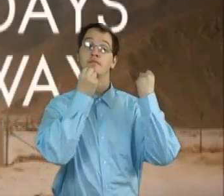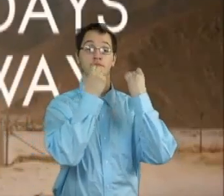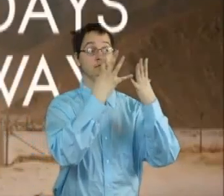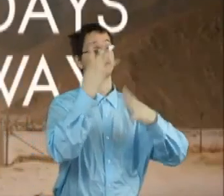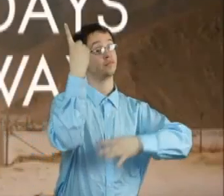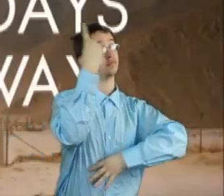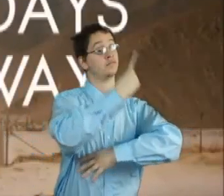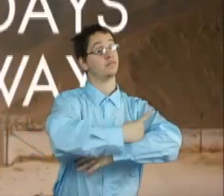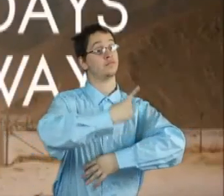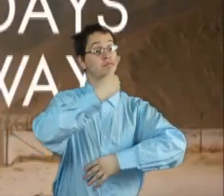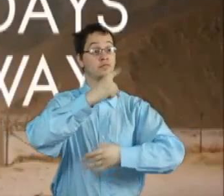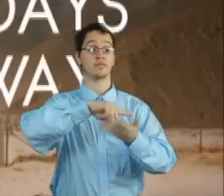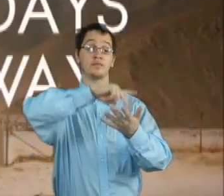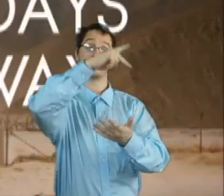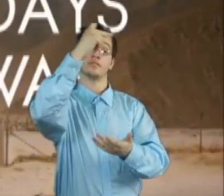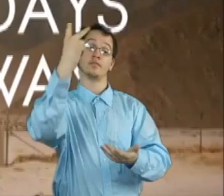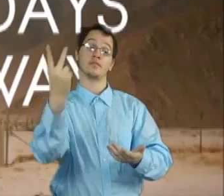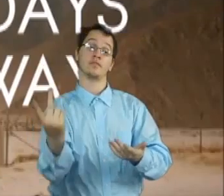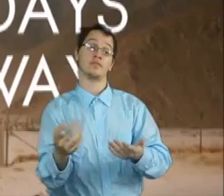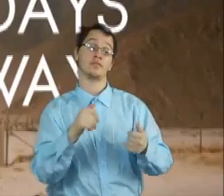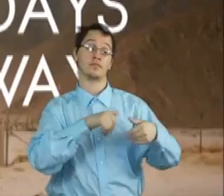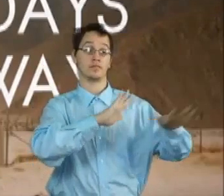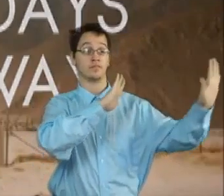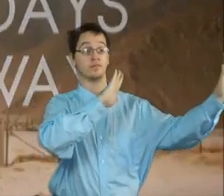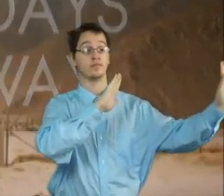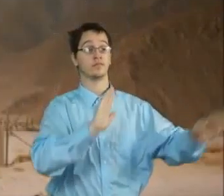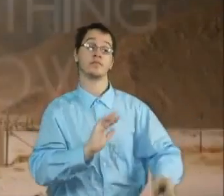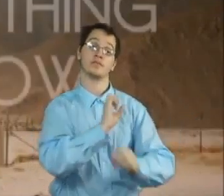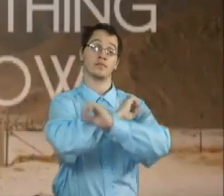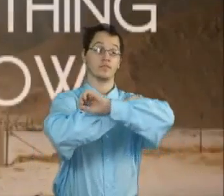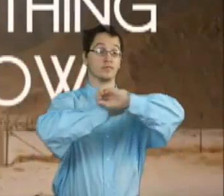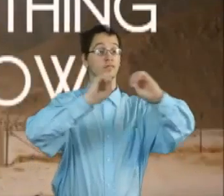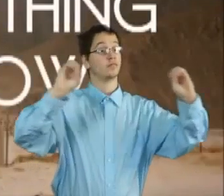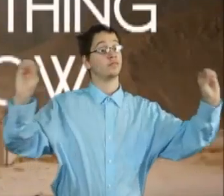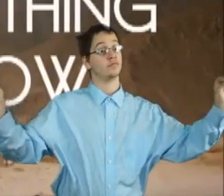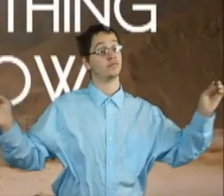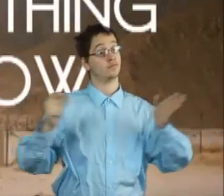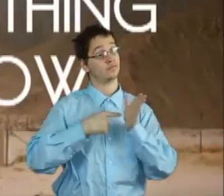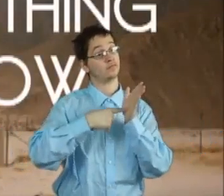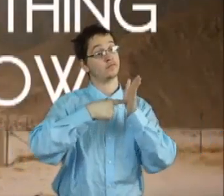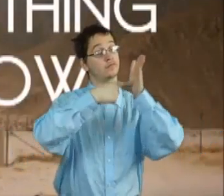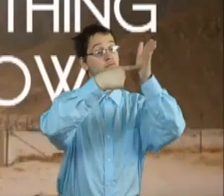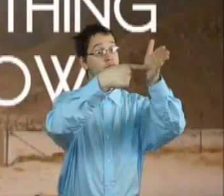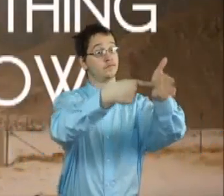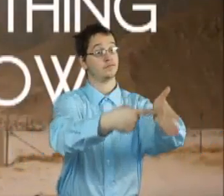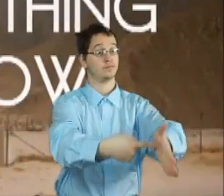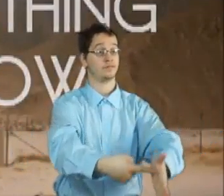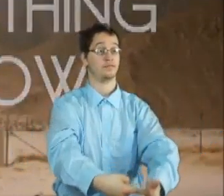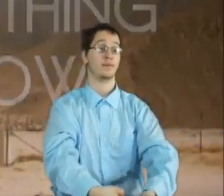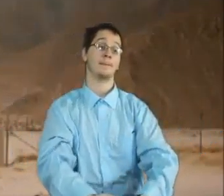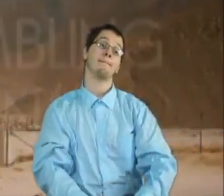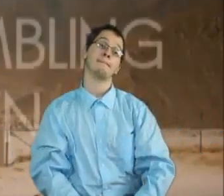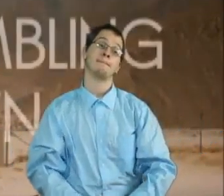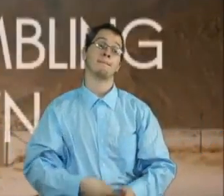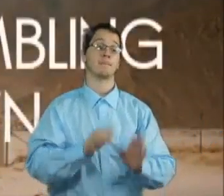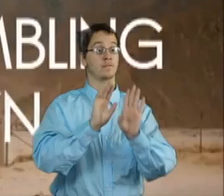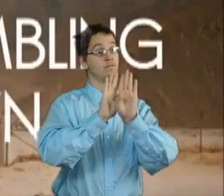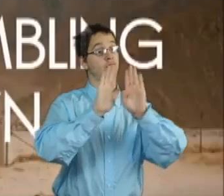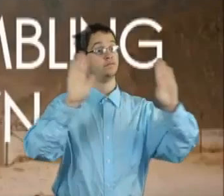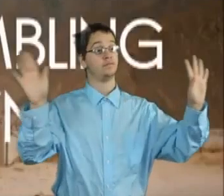Many days fell away with nothing to show And the